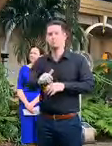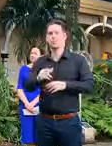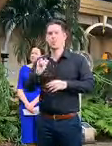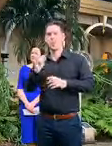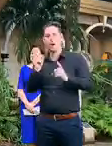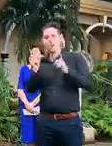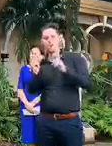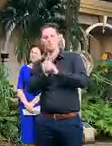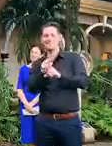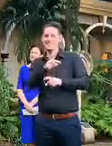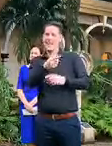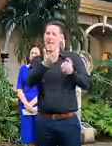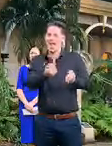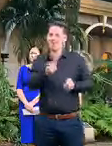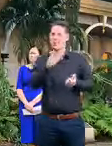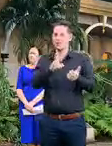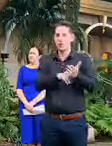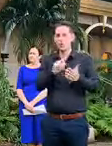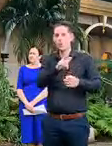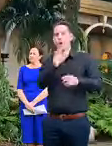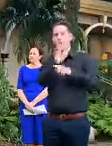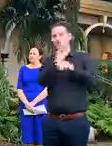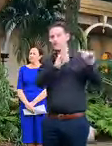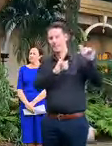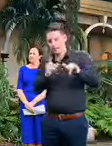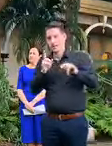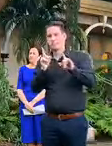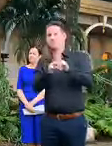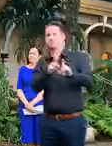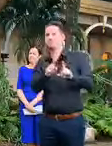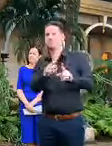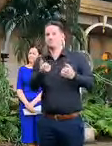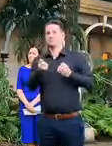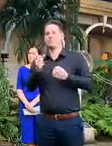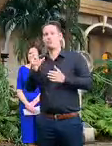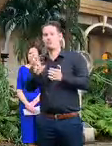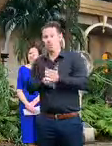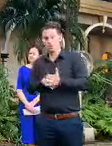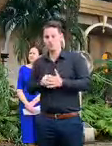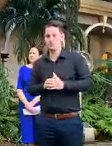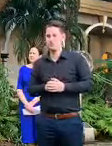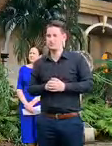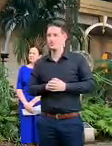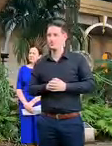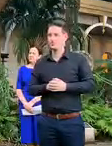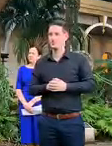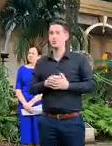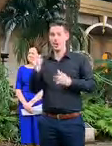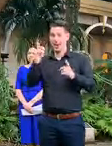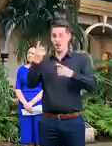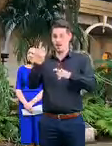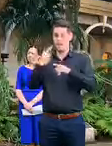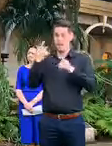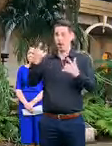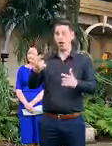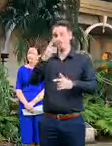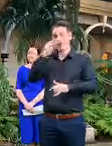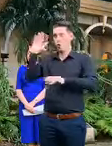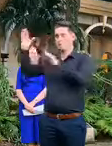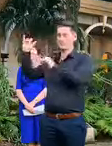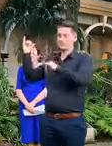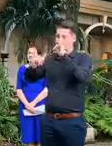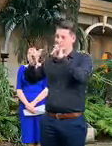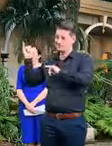contacts of people coming in so we now are seeing more people returning home to queensland from